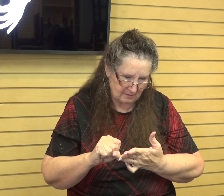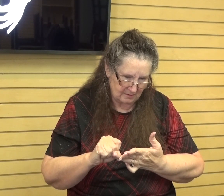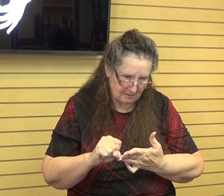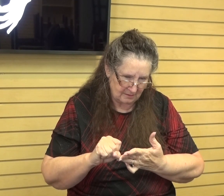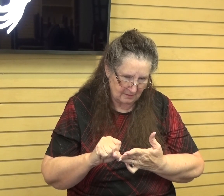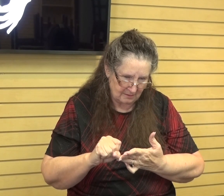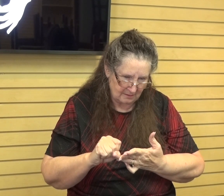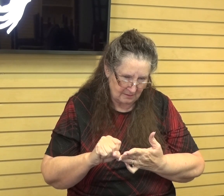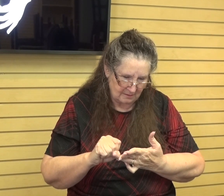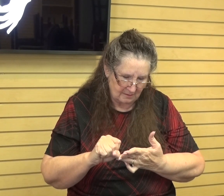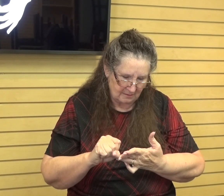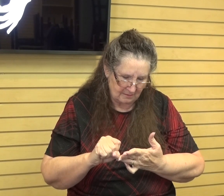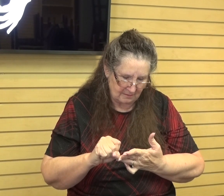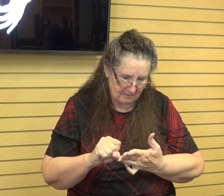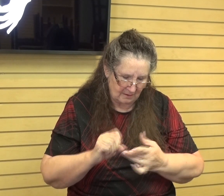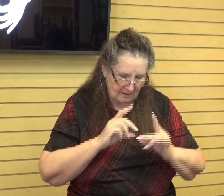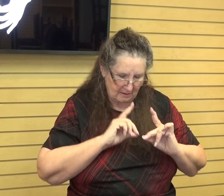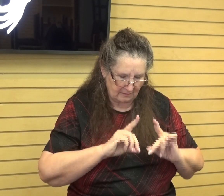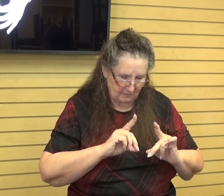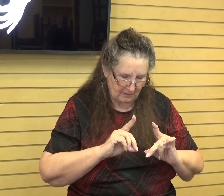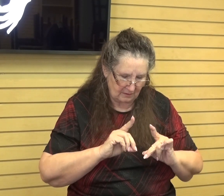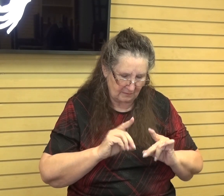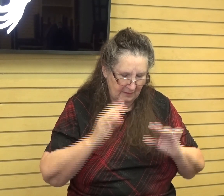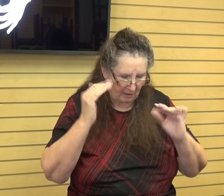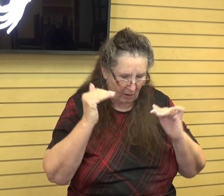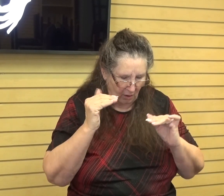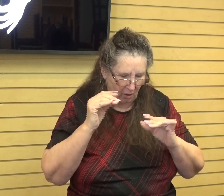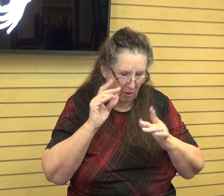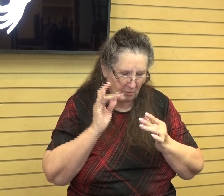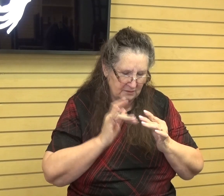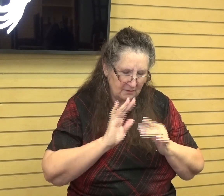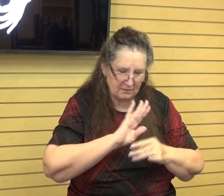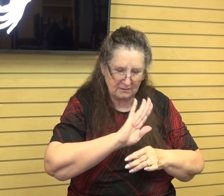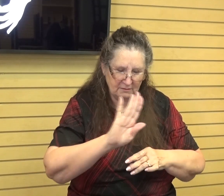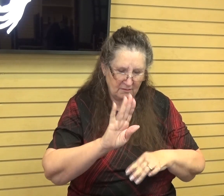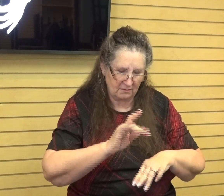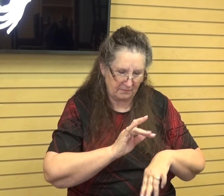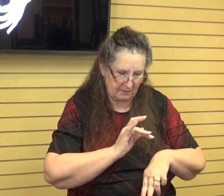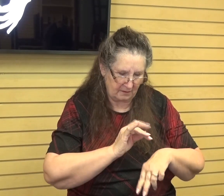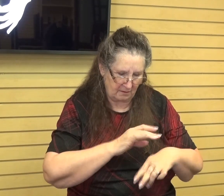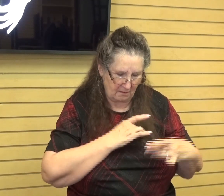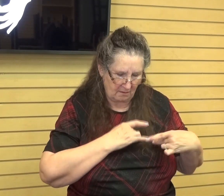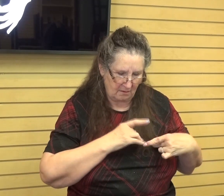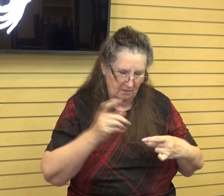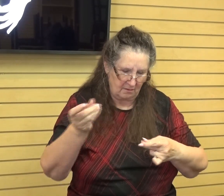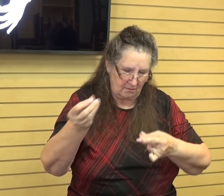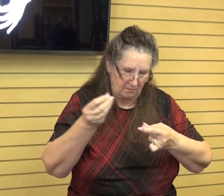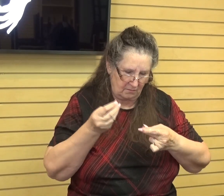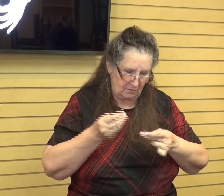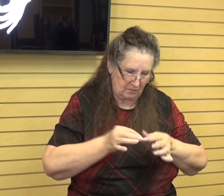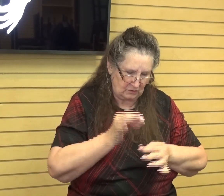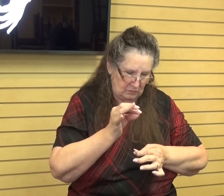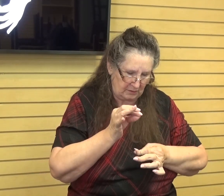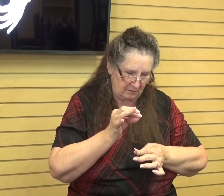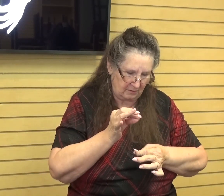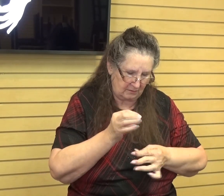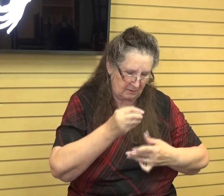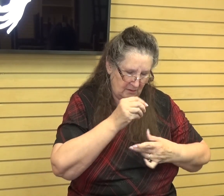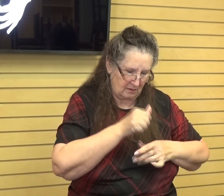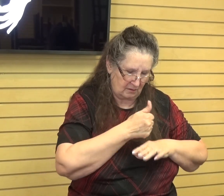I hope it touches everybody's heart and through your Holy Spirit, I ask that you just anoint me and give me peace as I go through this and give